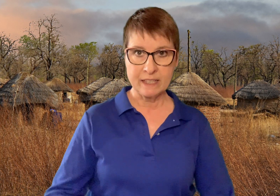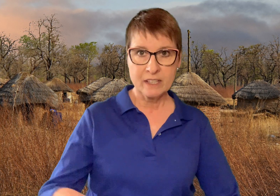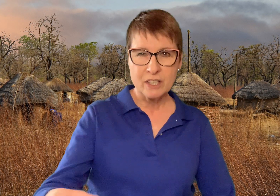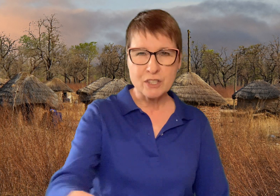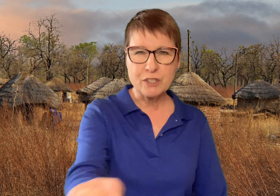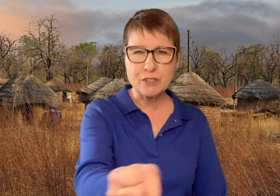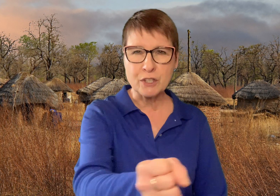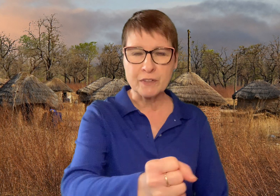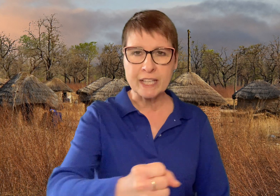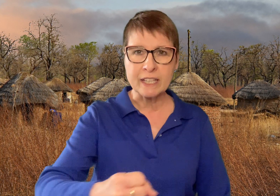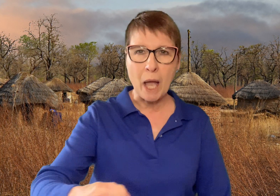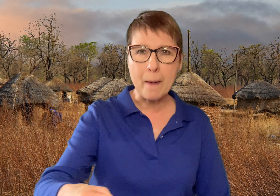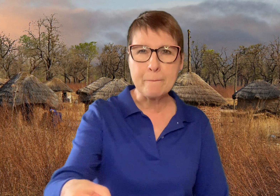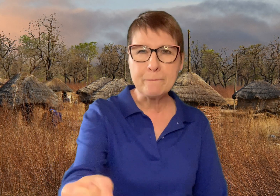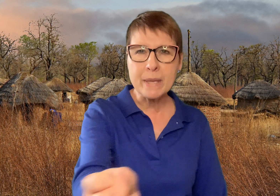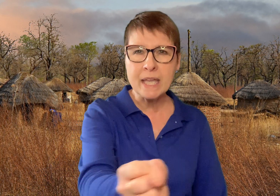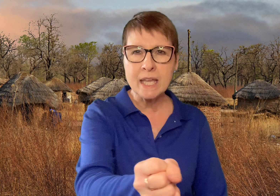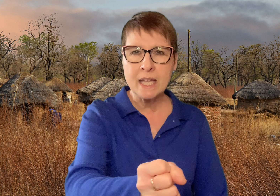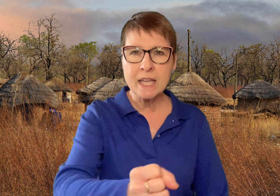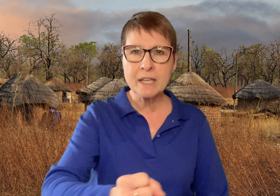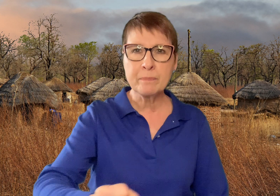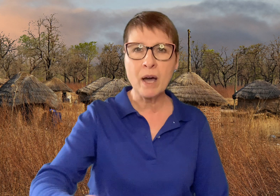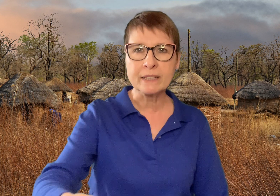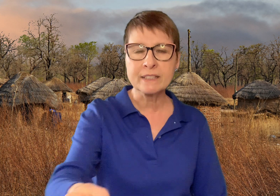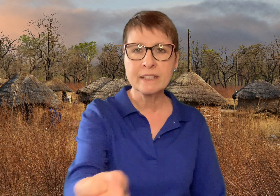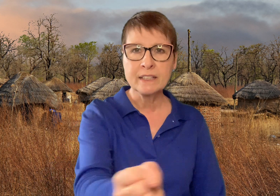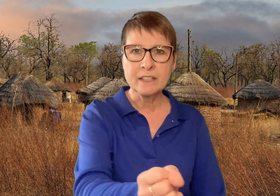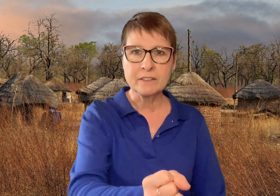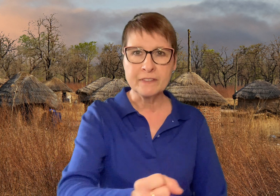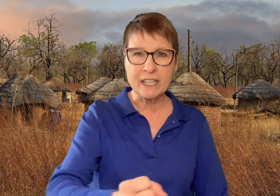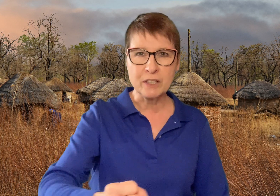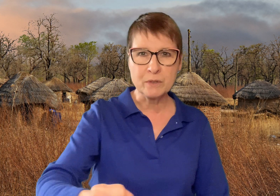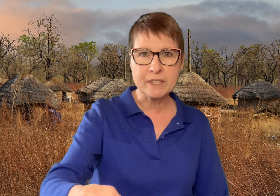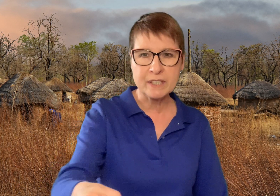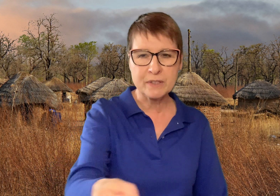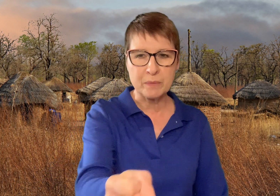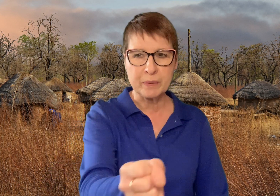stirring a big pot of a goosey soup.